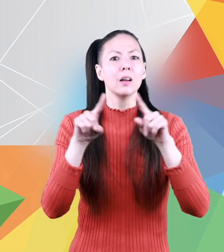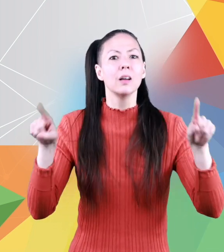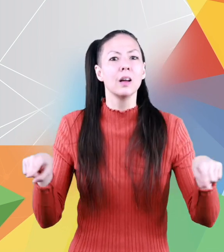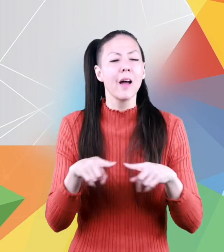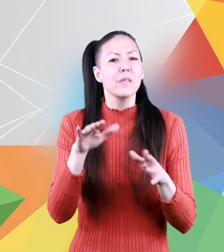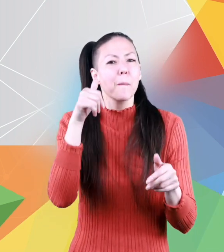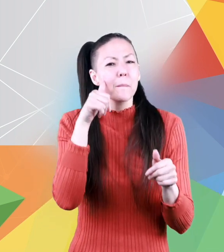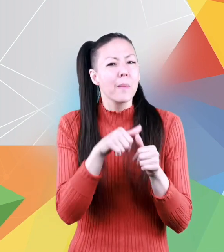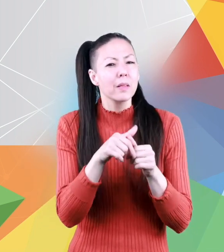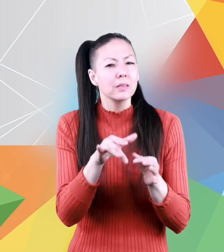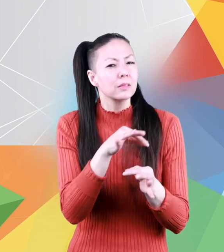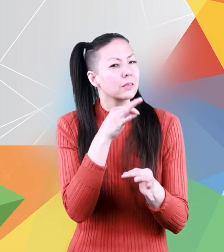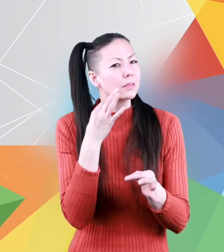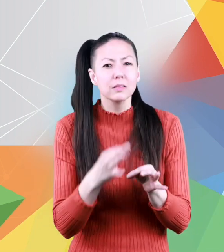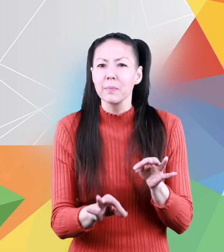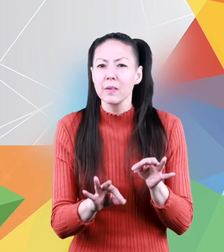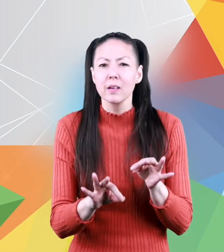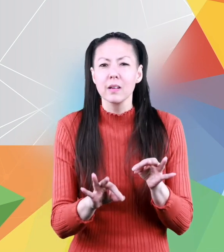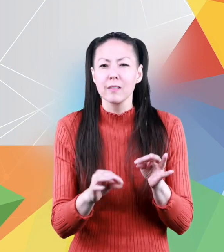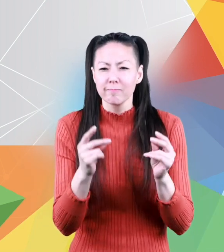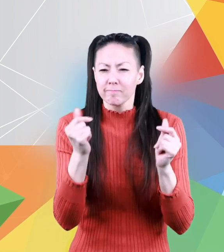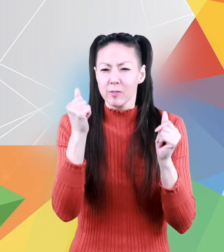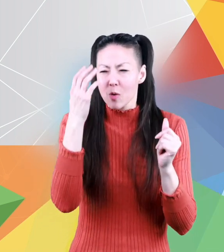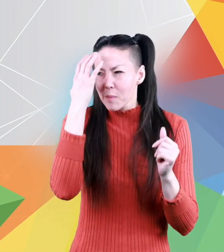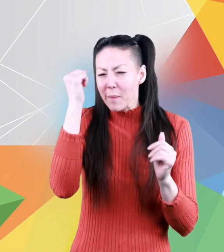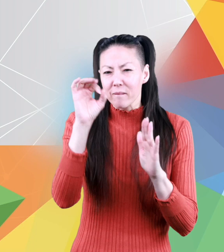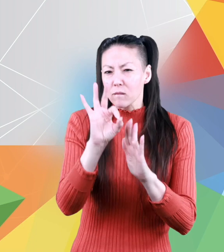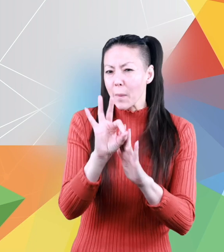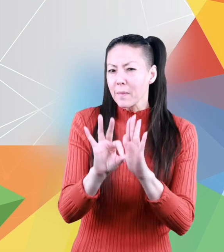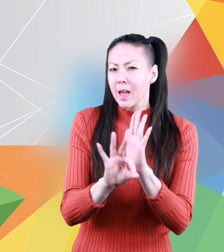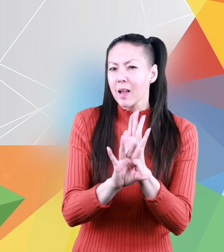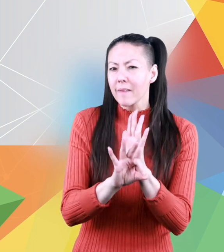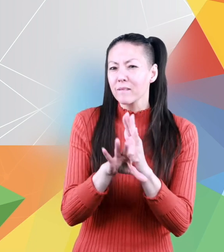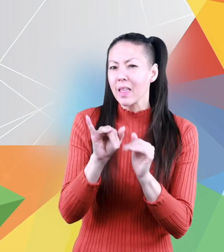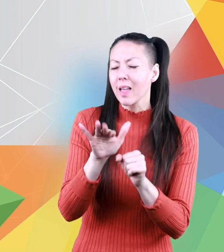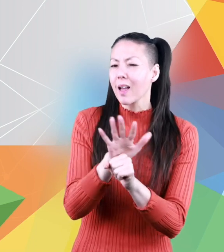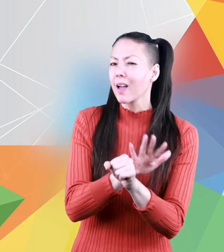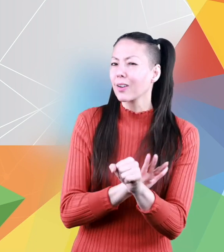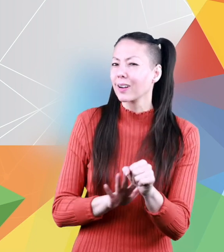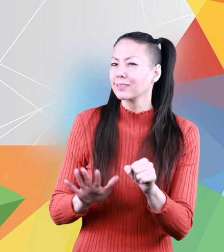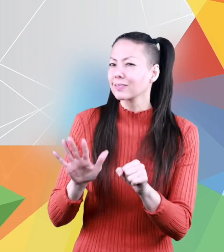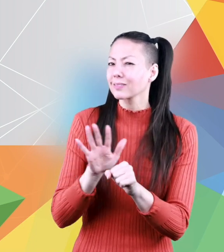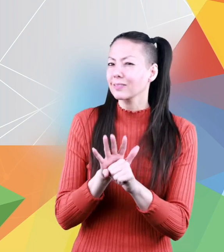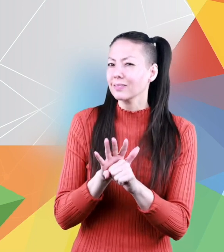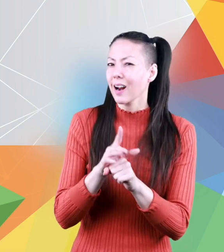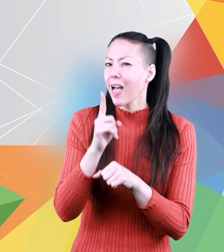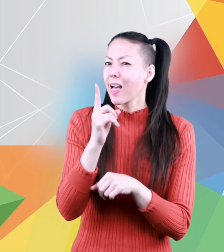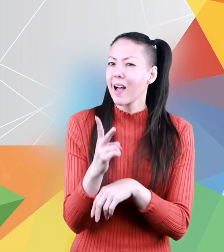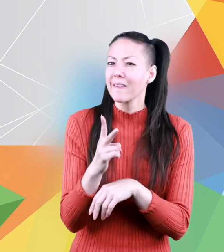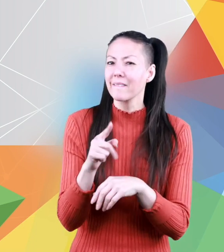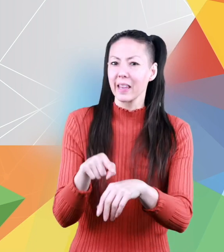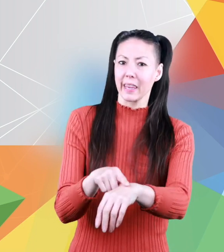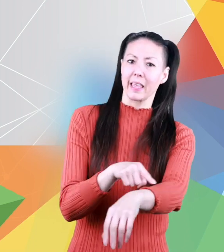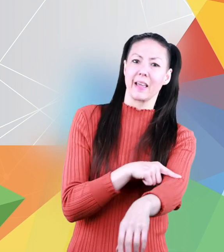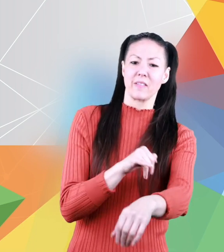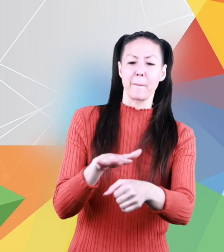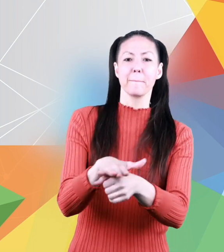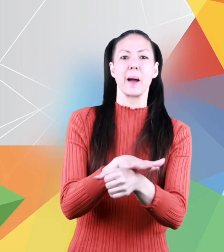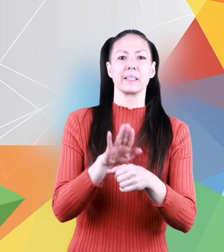if you remember that simple fact you'll quickly memorize the formula for finding its area it's half the length of the base times